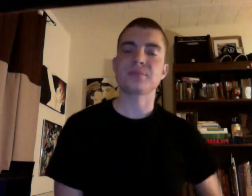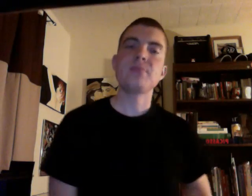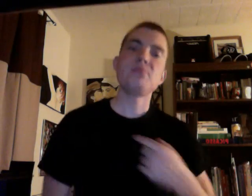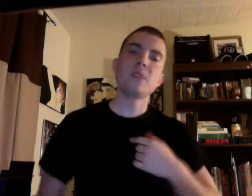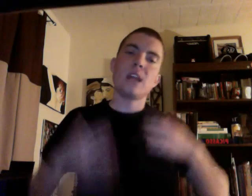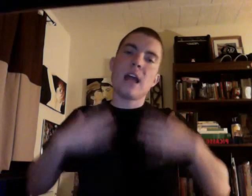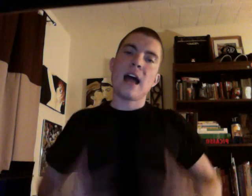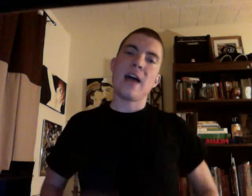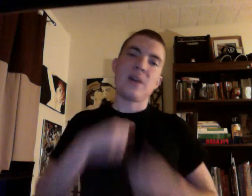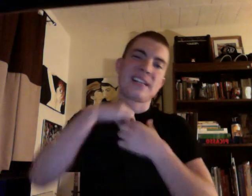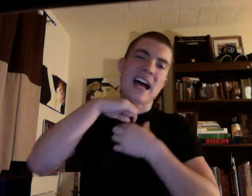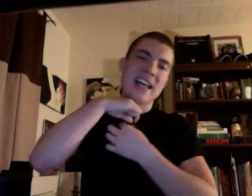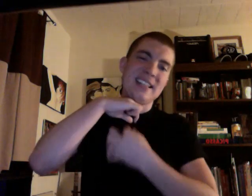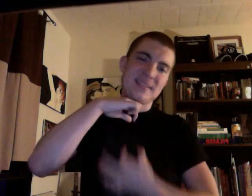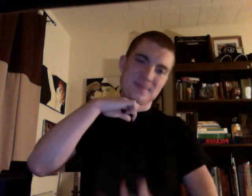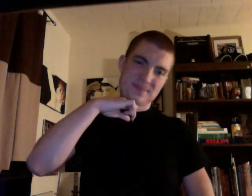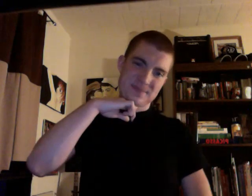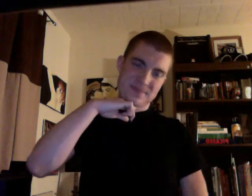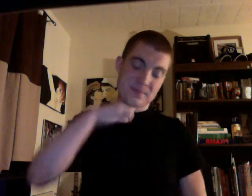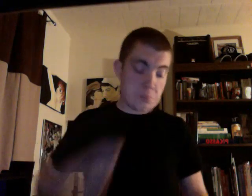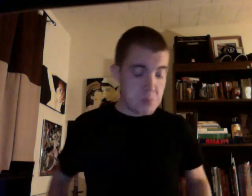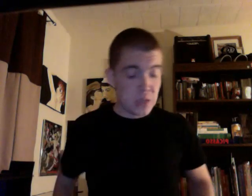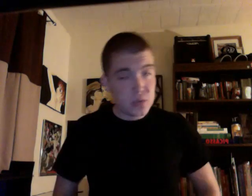I wear ties, belts.